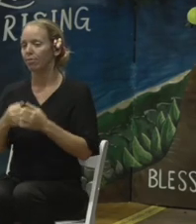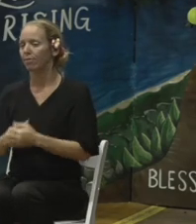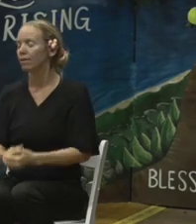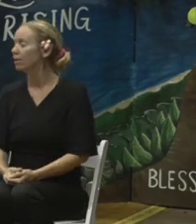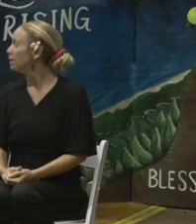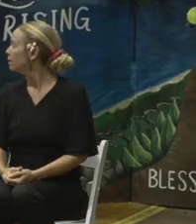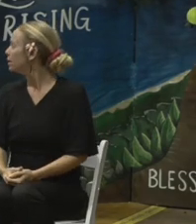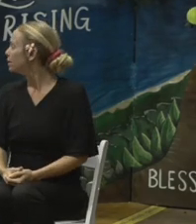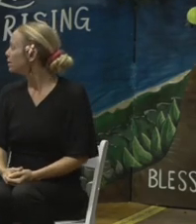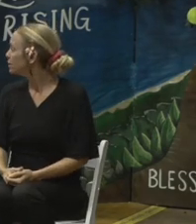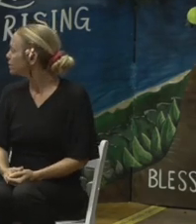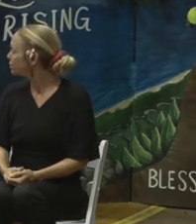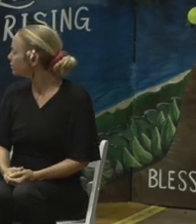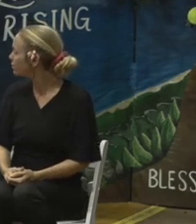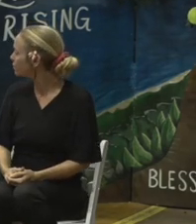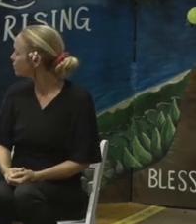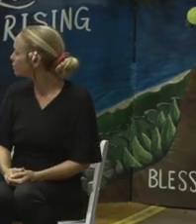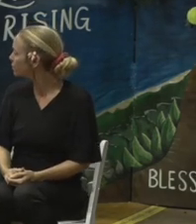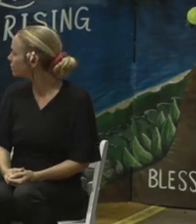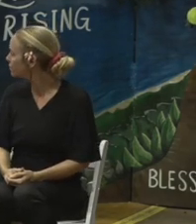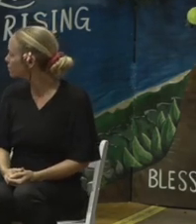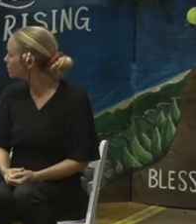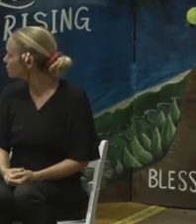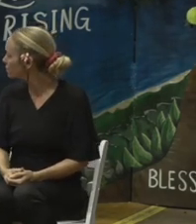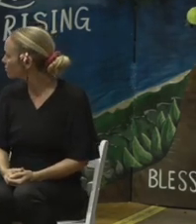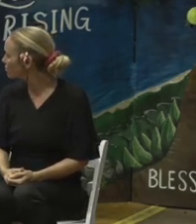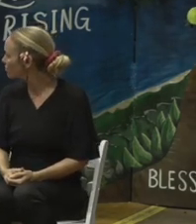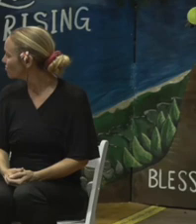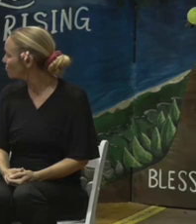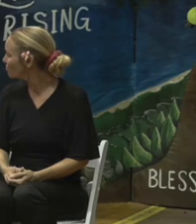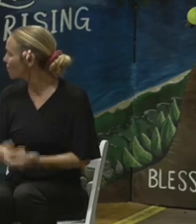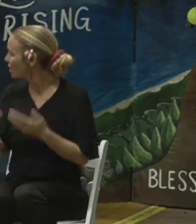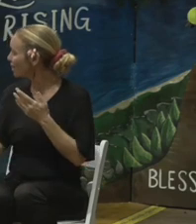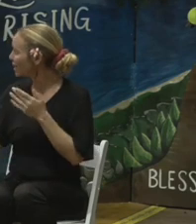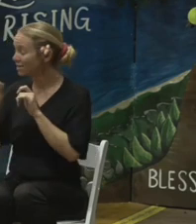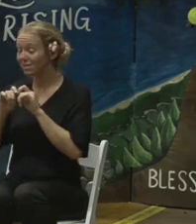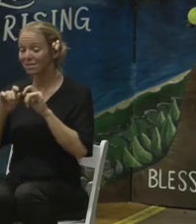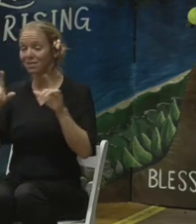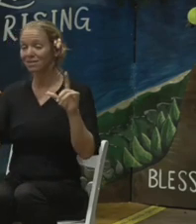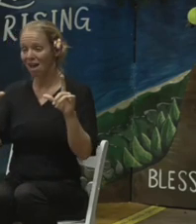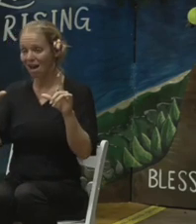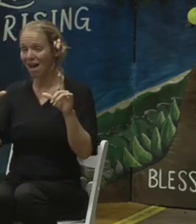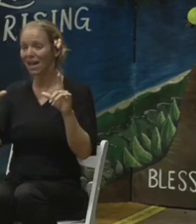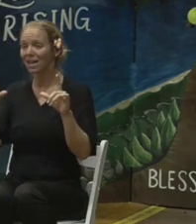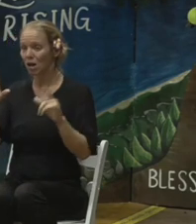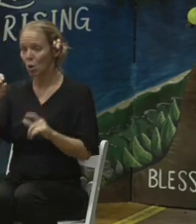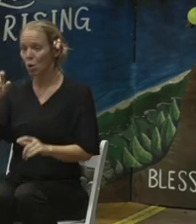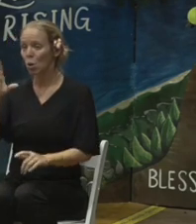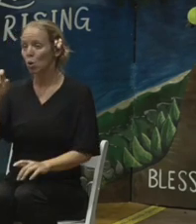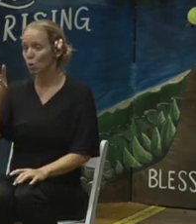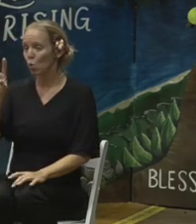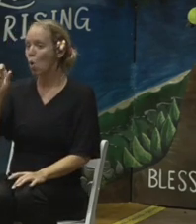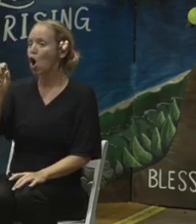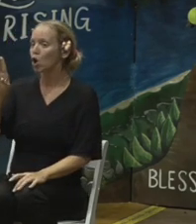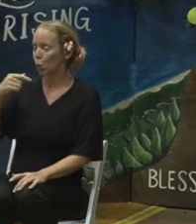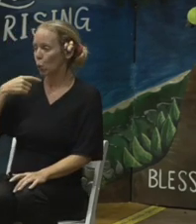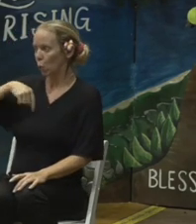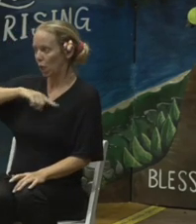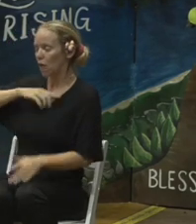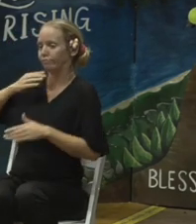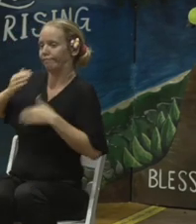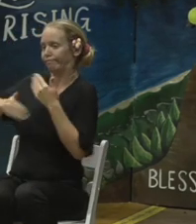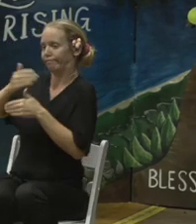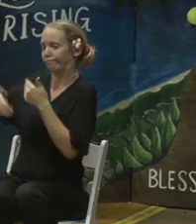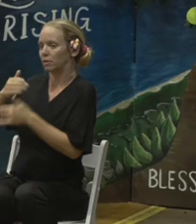This slide here just shows, when we looked at Oluwalu, when we moved expeditiously, when that land was offered to us from BLNR.